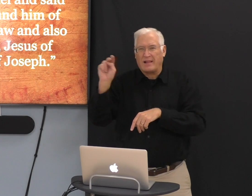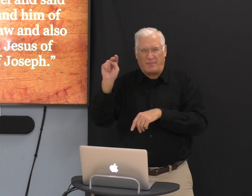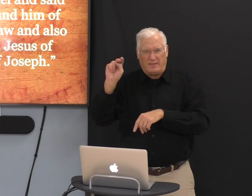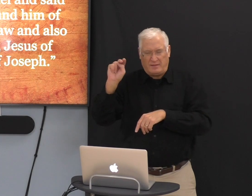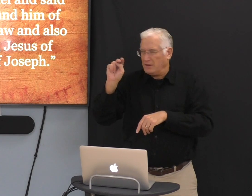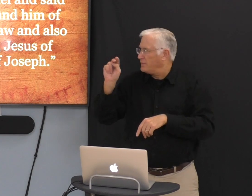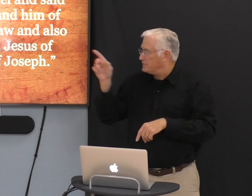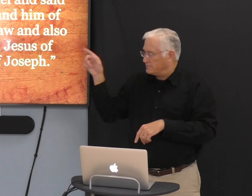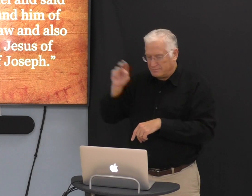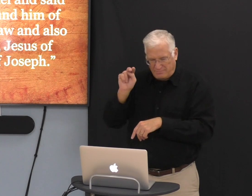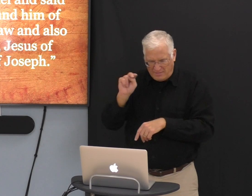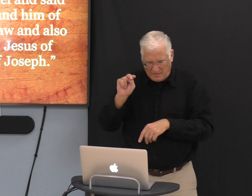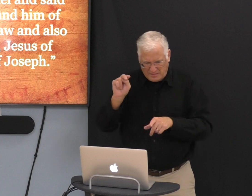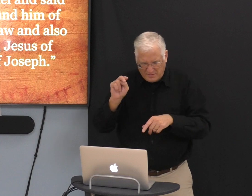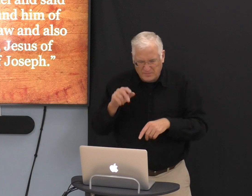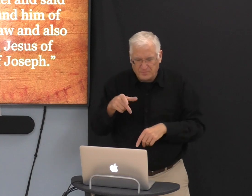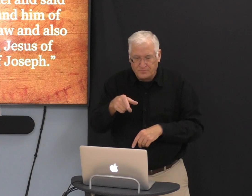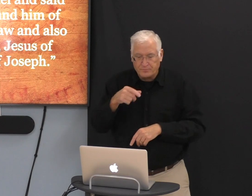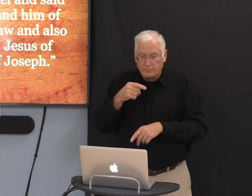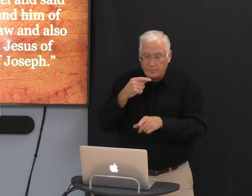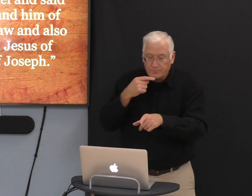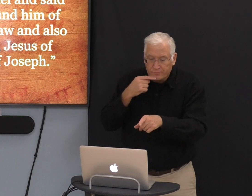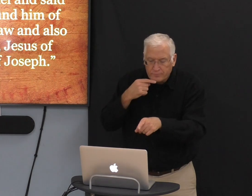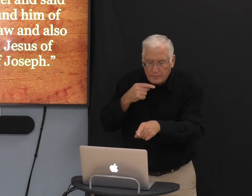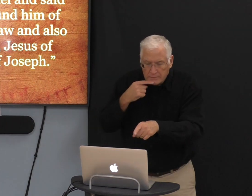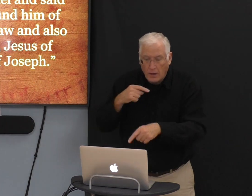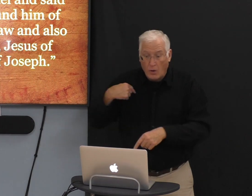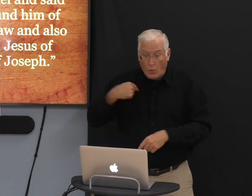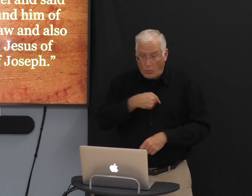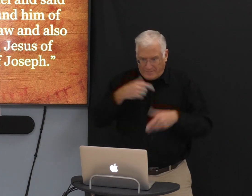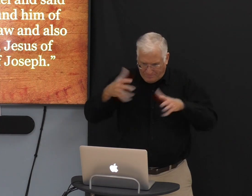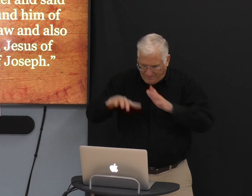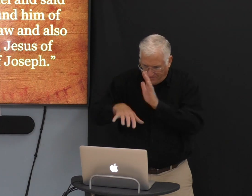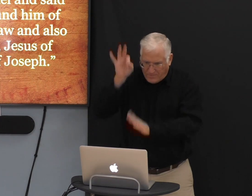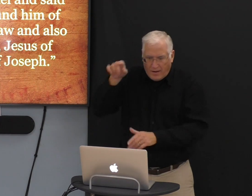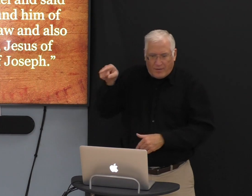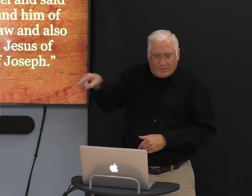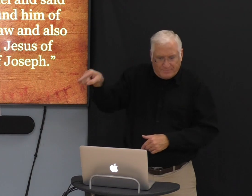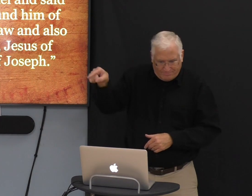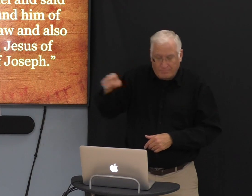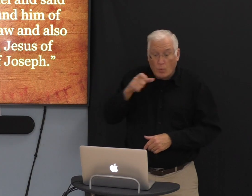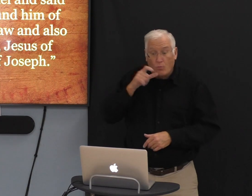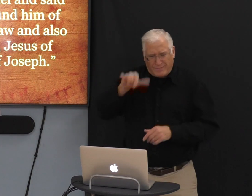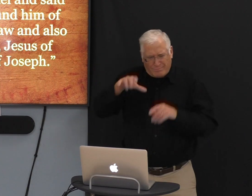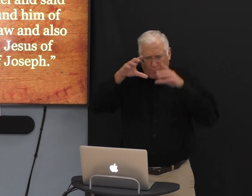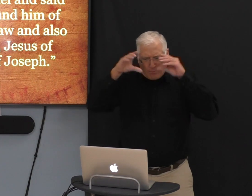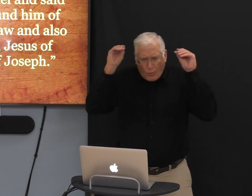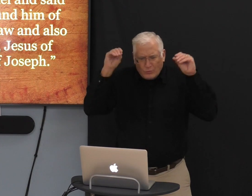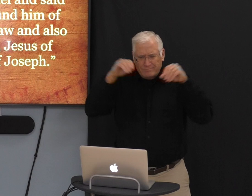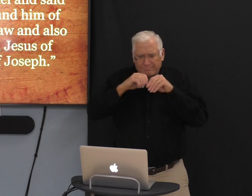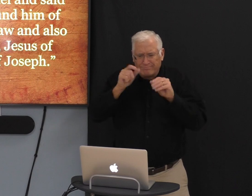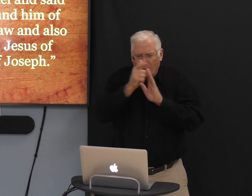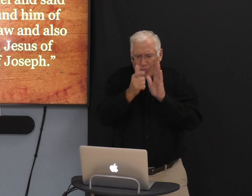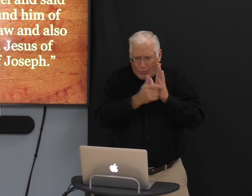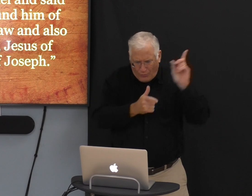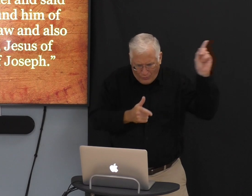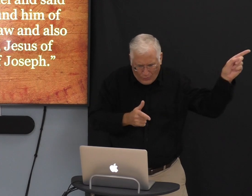And Philip found Nathanael and said, We have found him of whom Moses in the